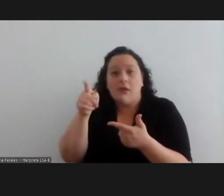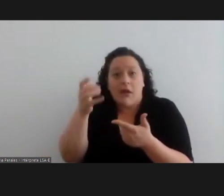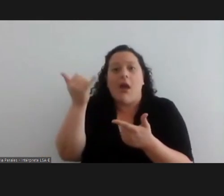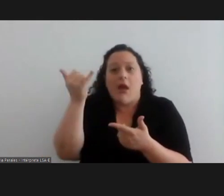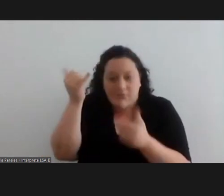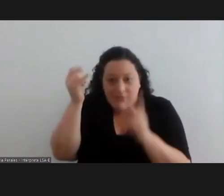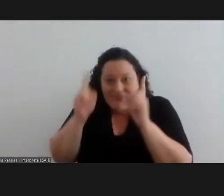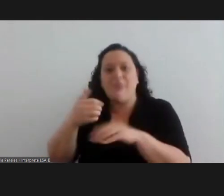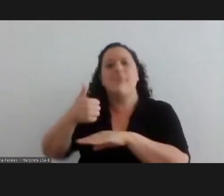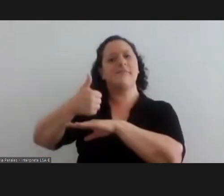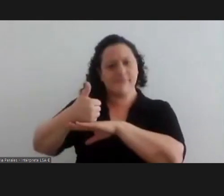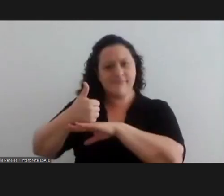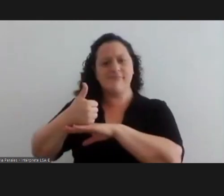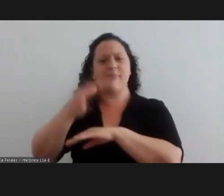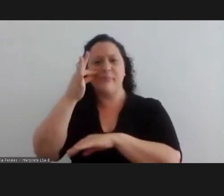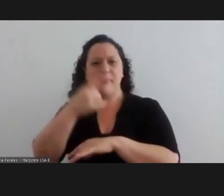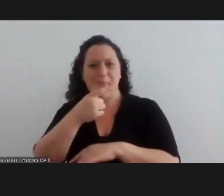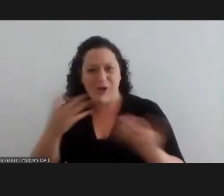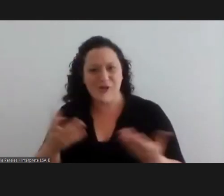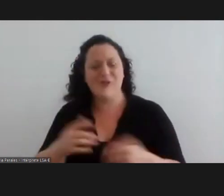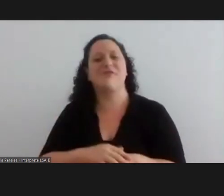where we are pursuing our identity